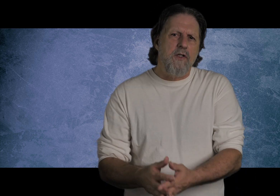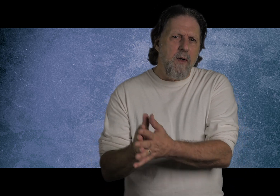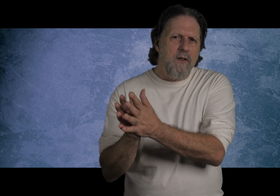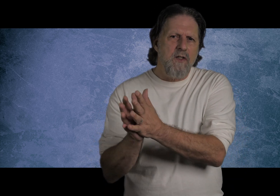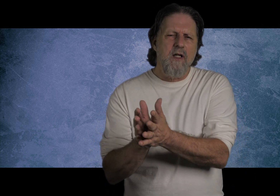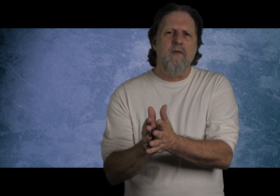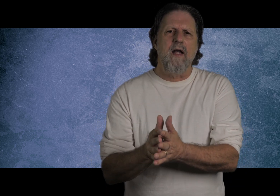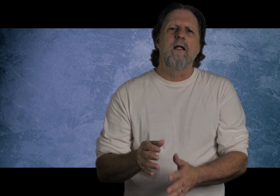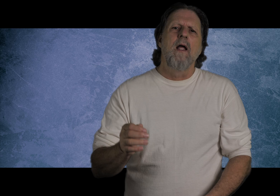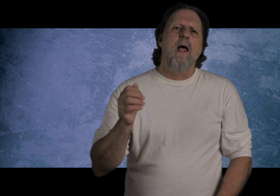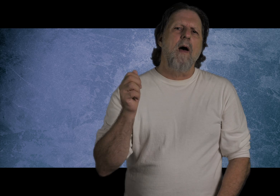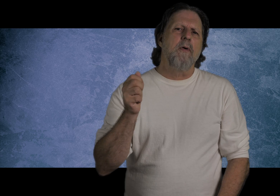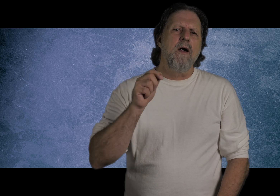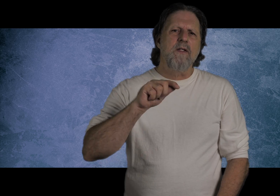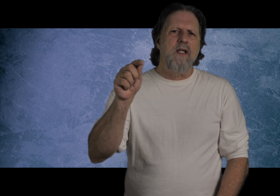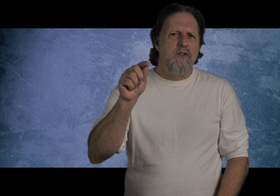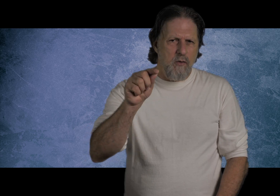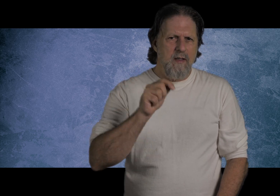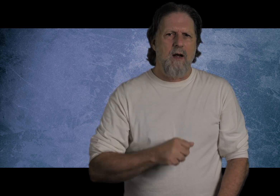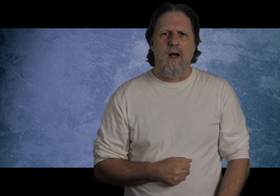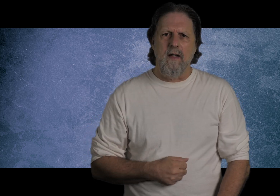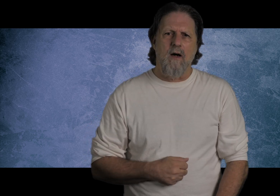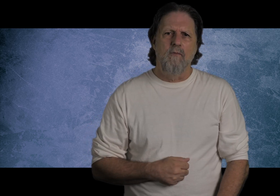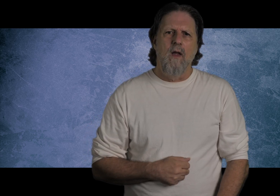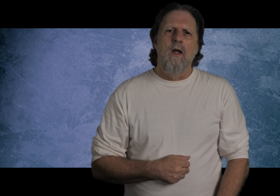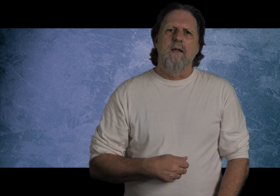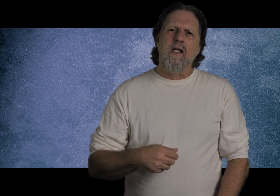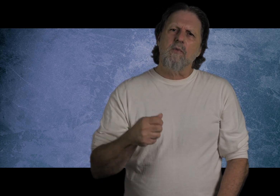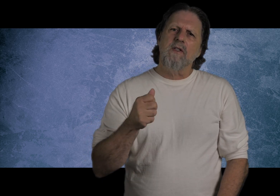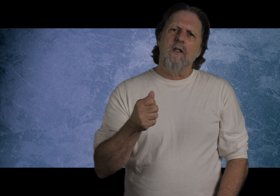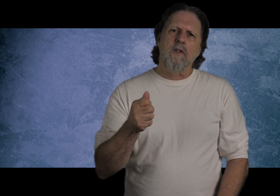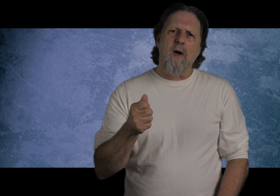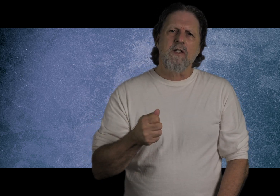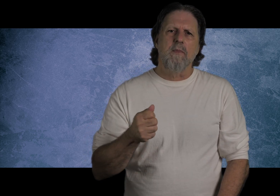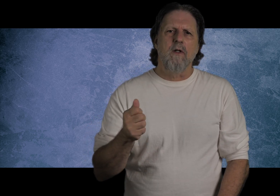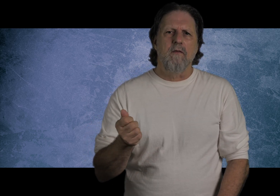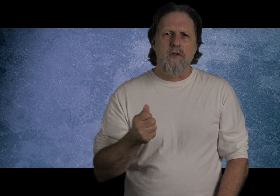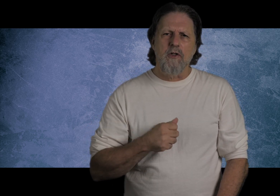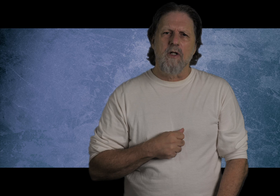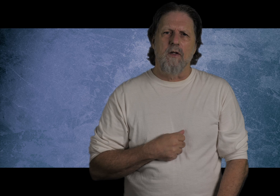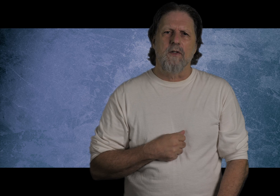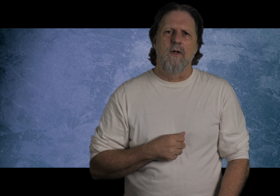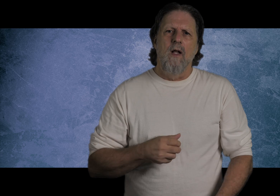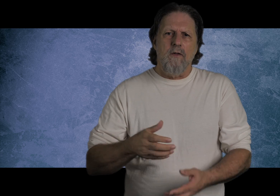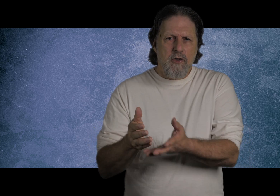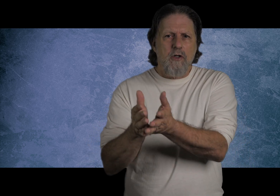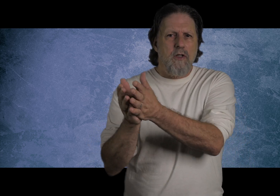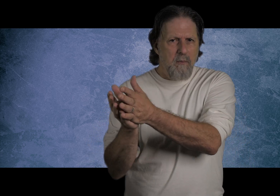the Spirit does the inviting, and my prayer is He is doing that right now. Next, we see the responsibility of the church in all this. The church, the